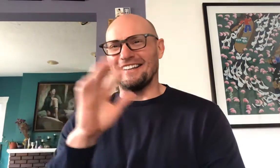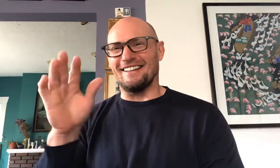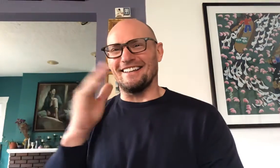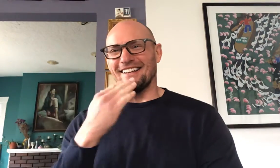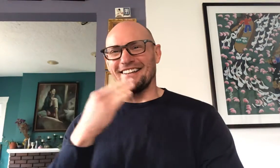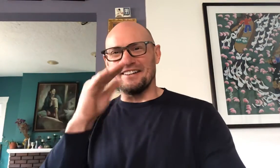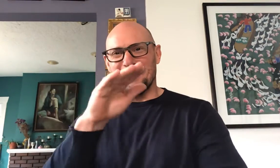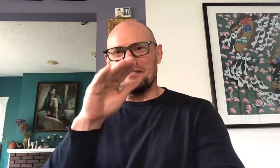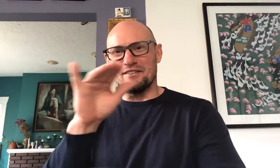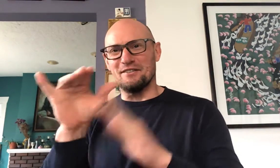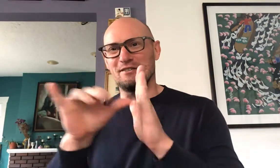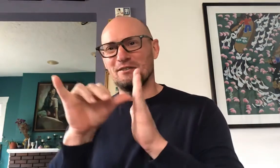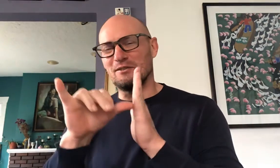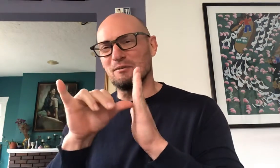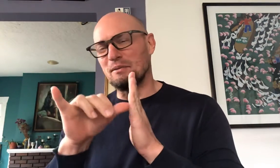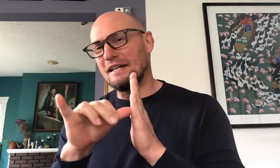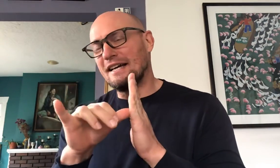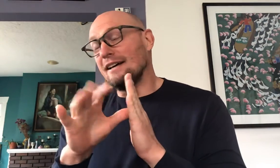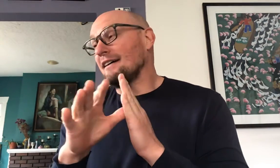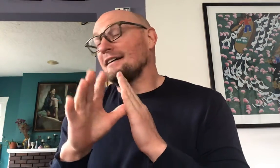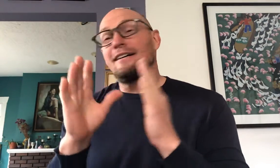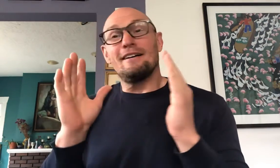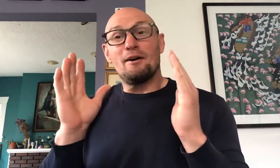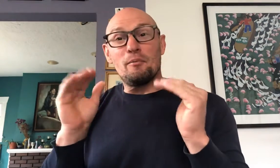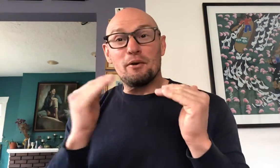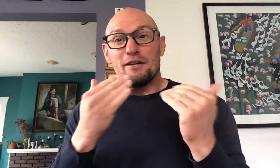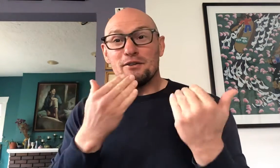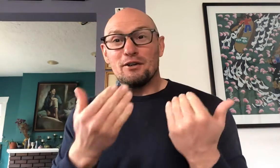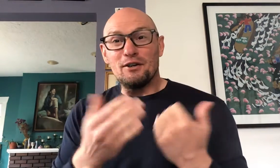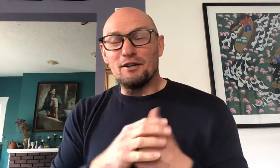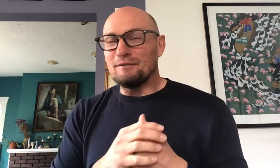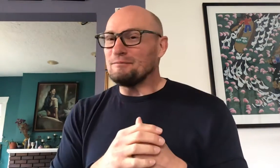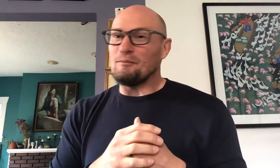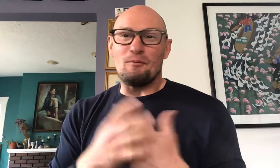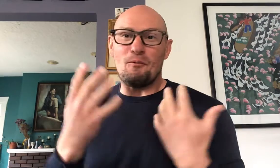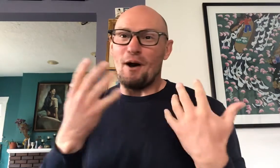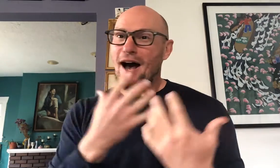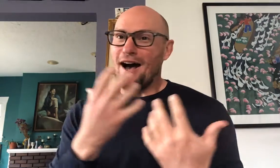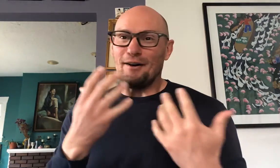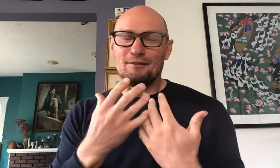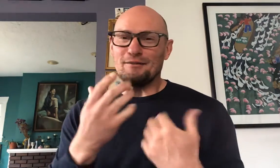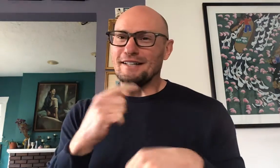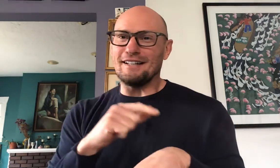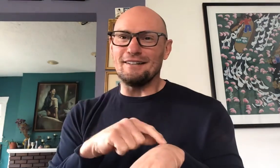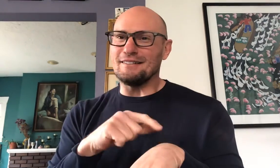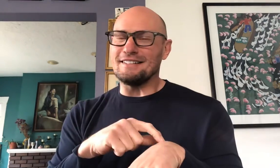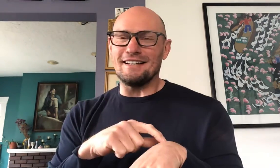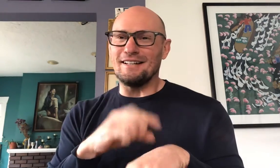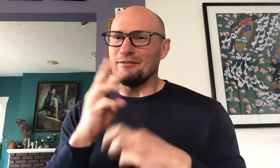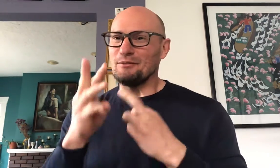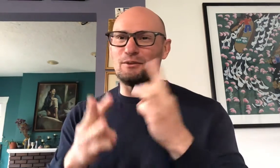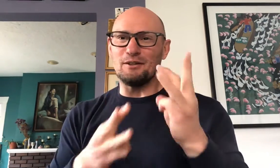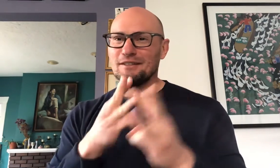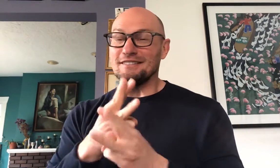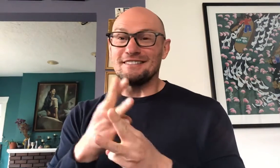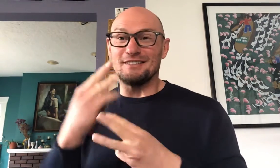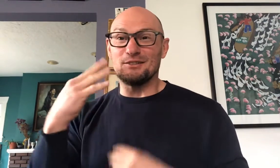good afternoon YouTube hope you guys are good wow right now the time in the world it's just